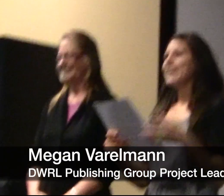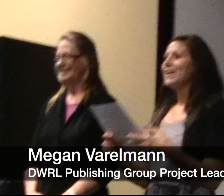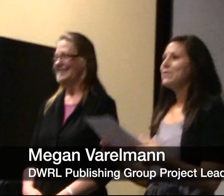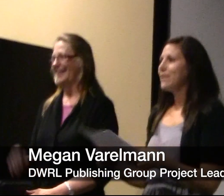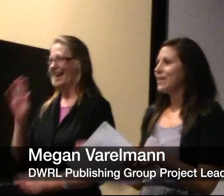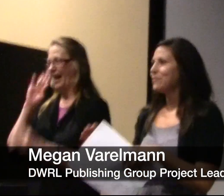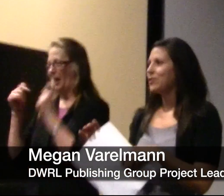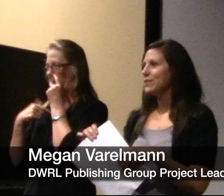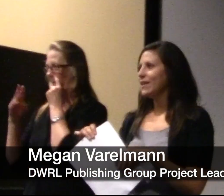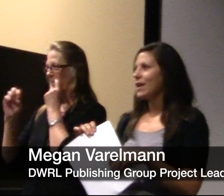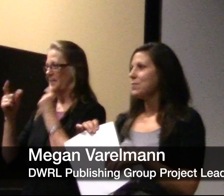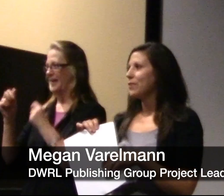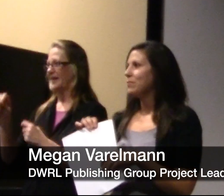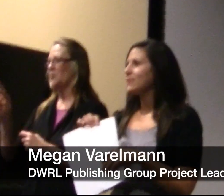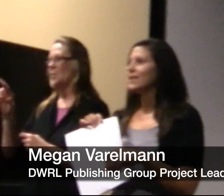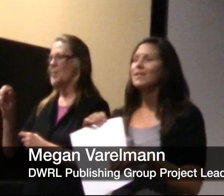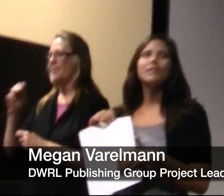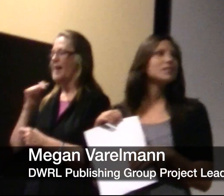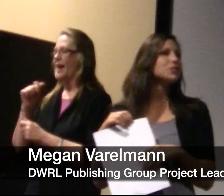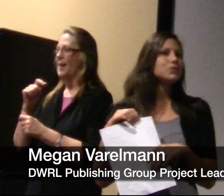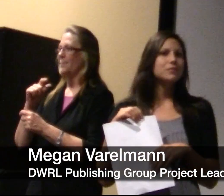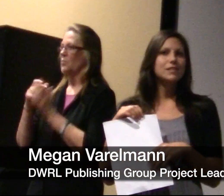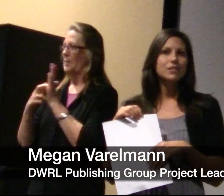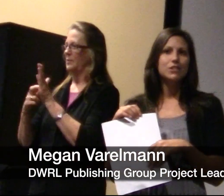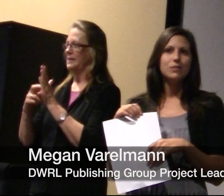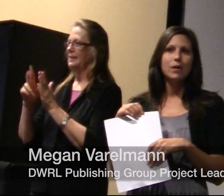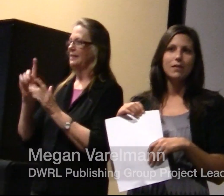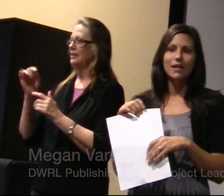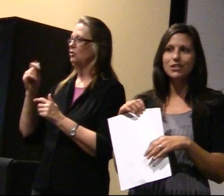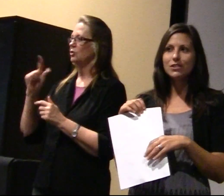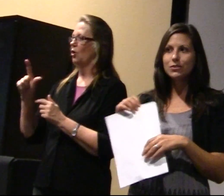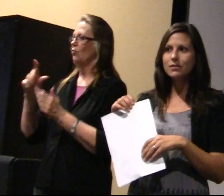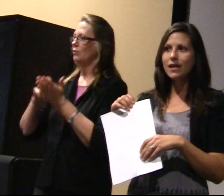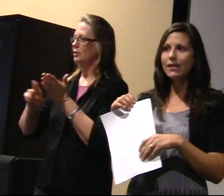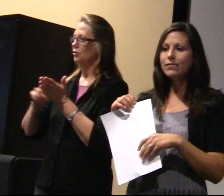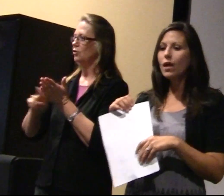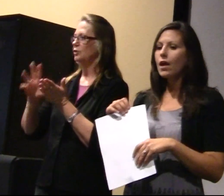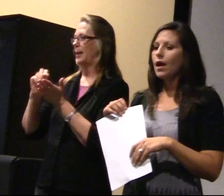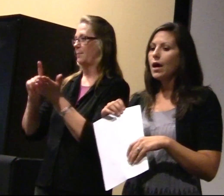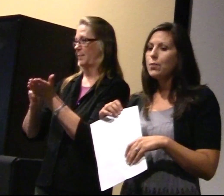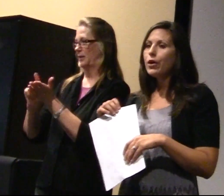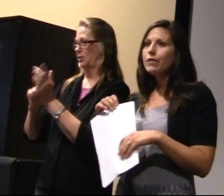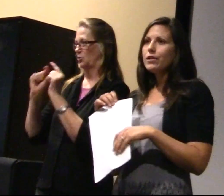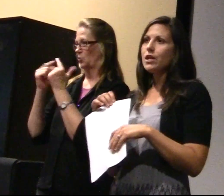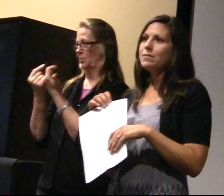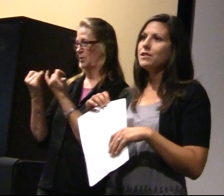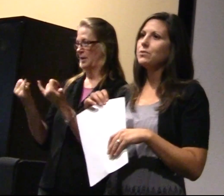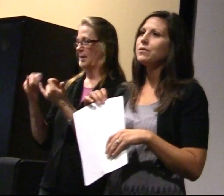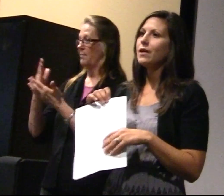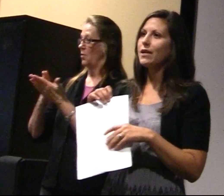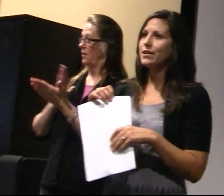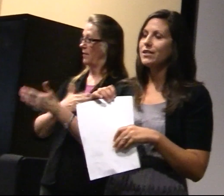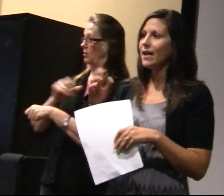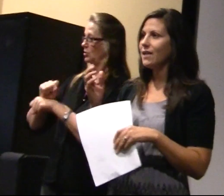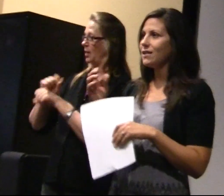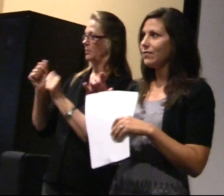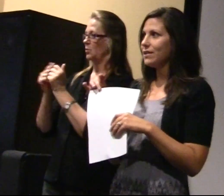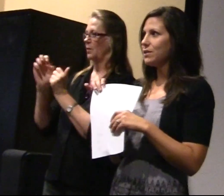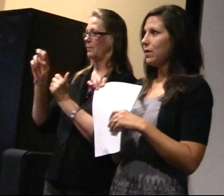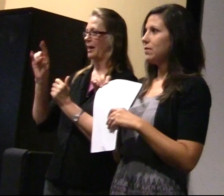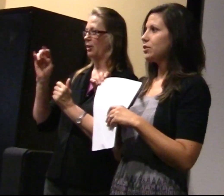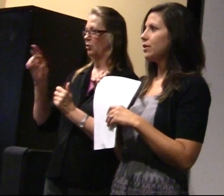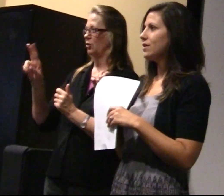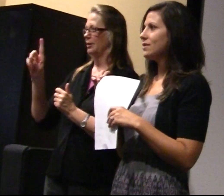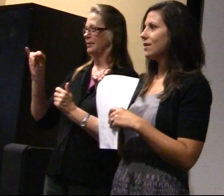Hi, I'm Megan Brauman and I'm representing the Digital Research and Publications group today. Part of our job is to work with editor Diane